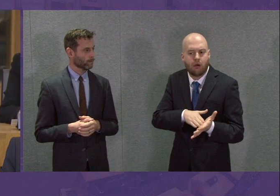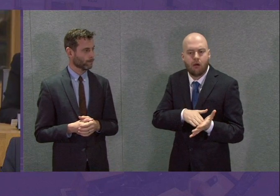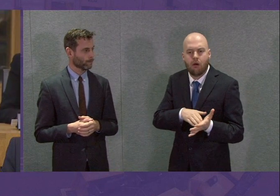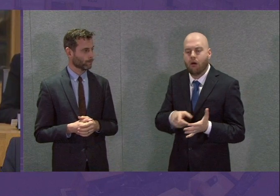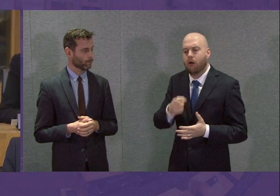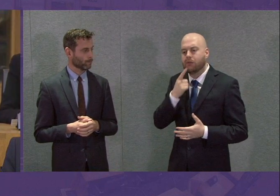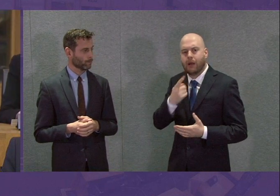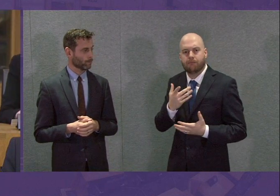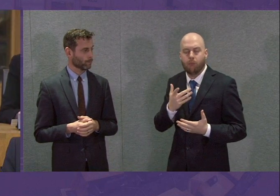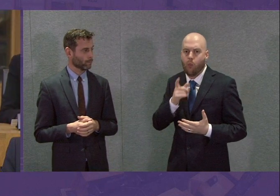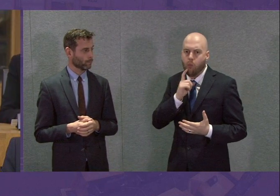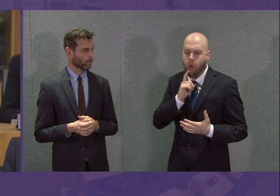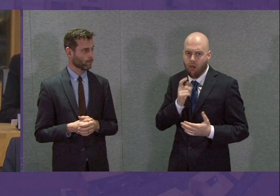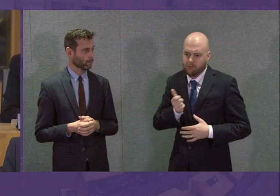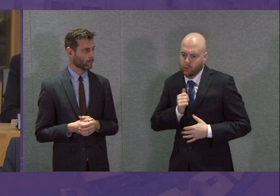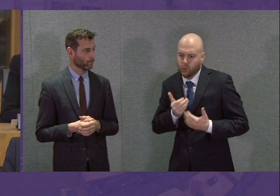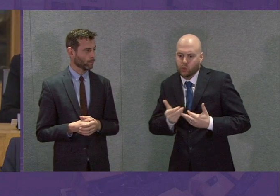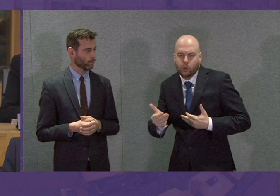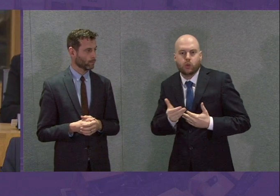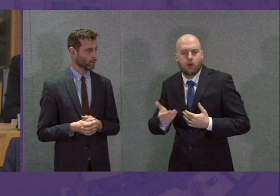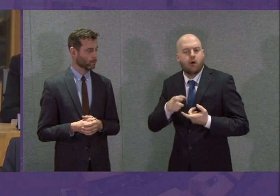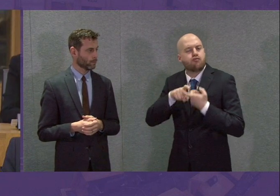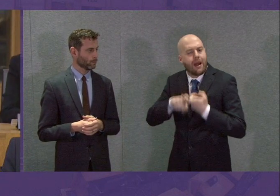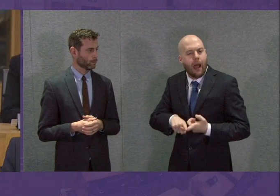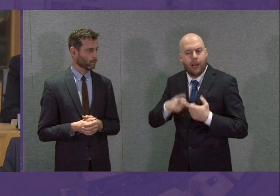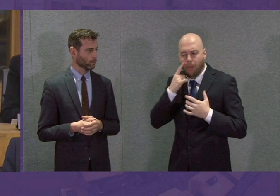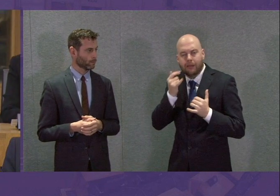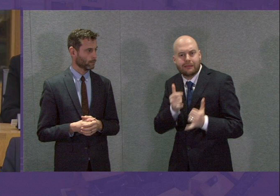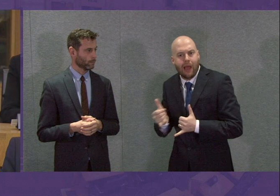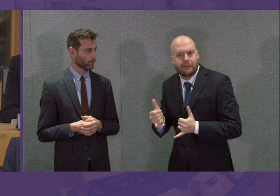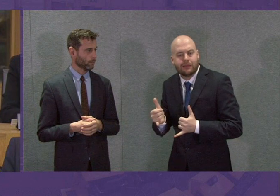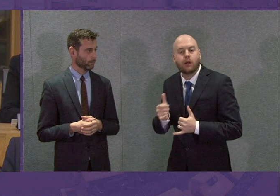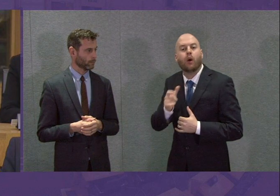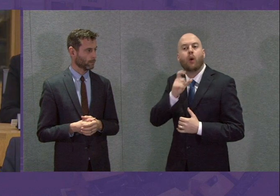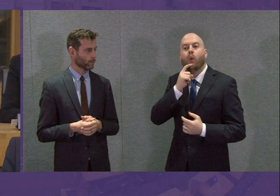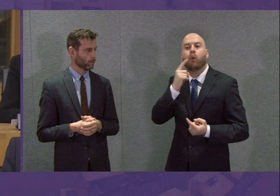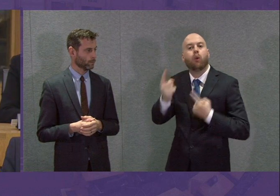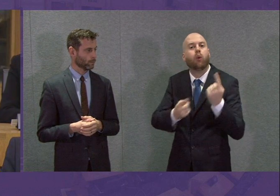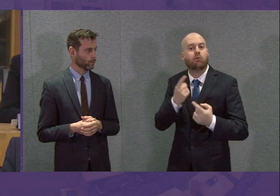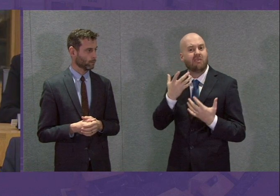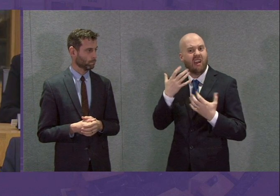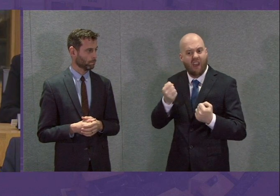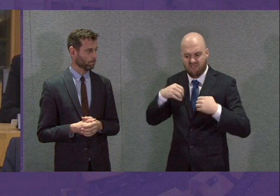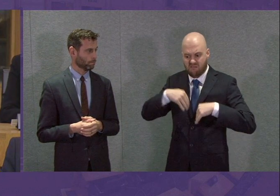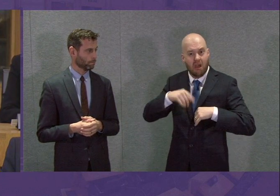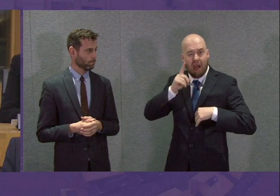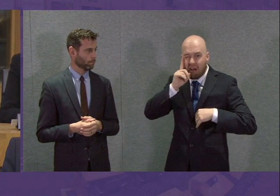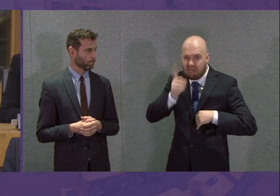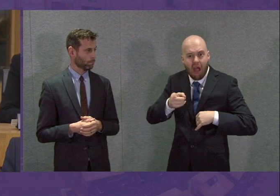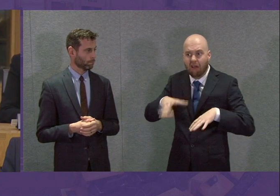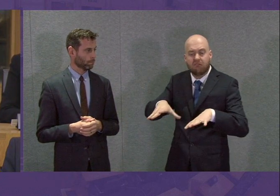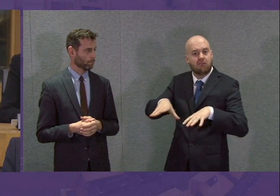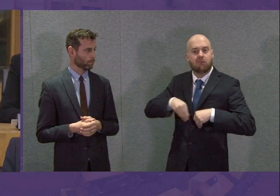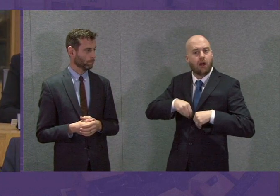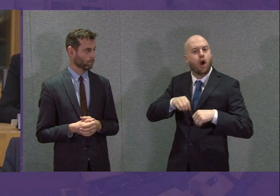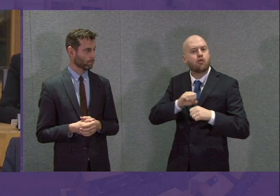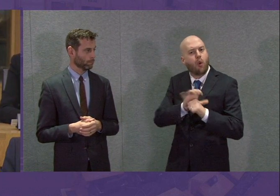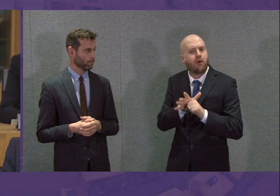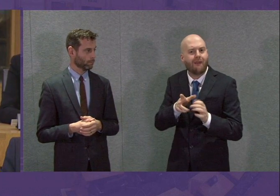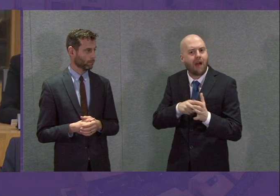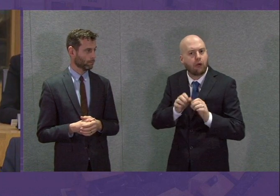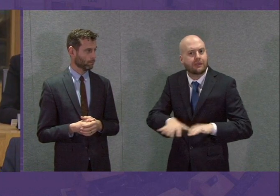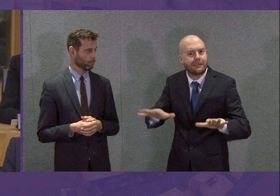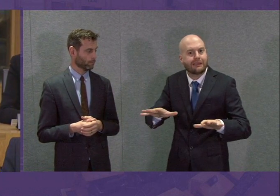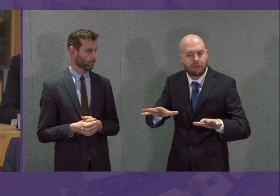imminently to identify those who are immune from coronavirus and to ask if she's yet in a position to advise